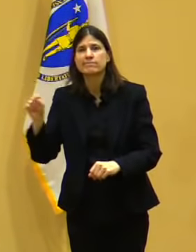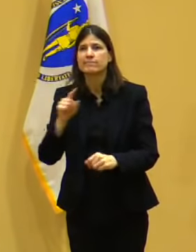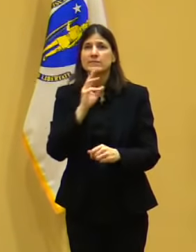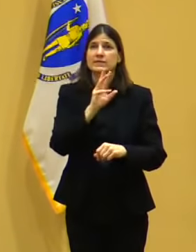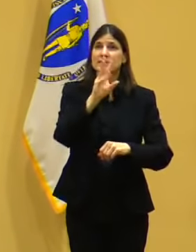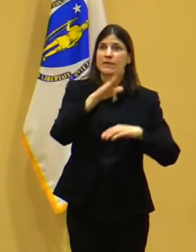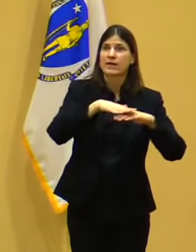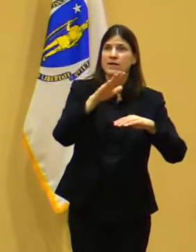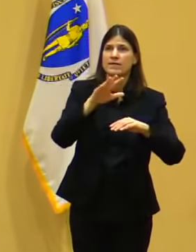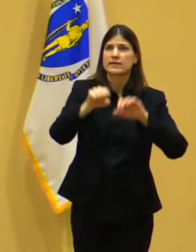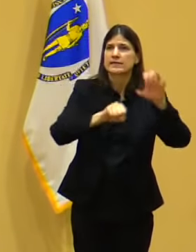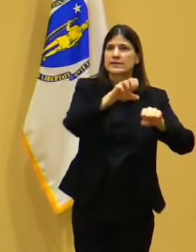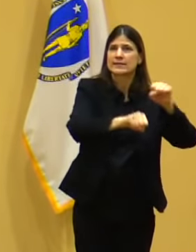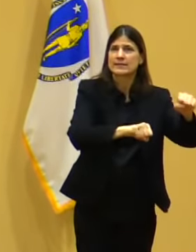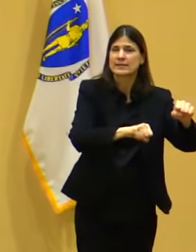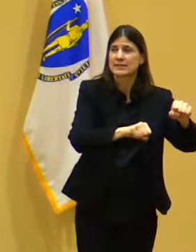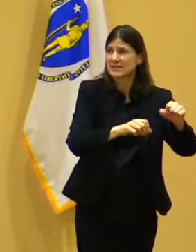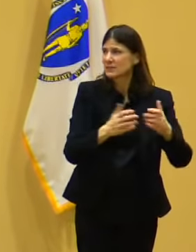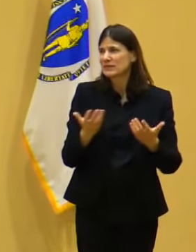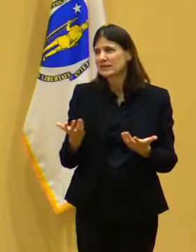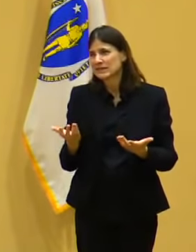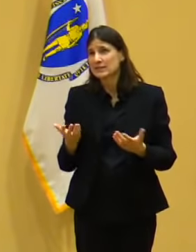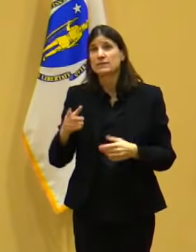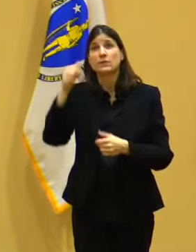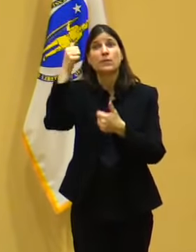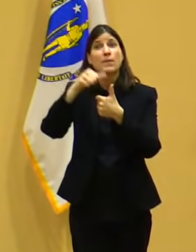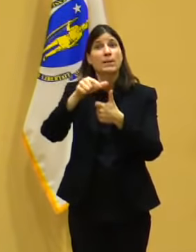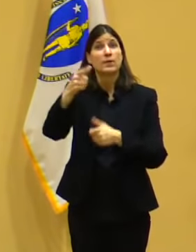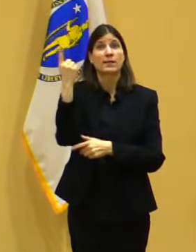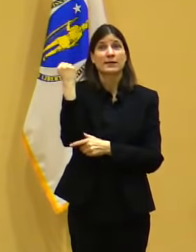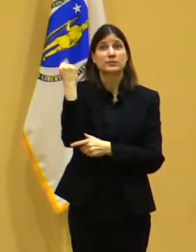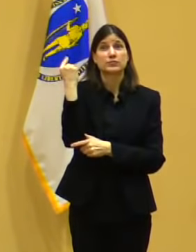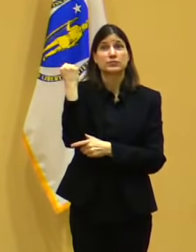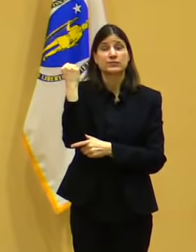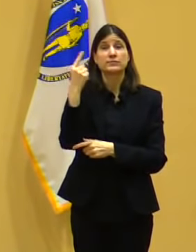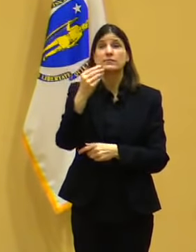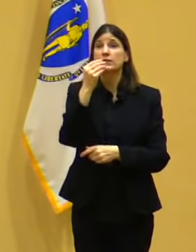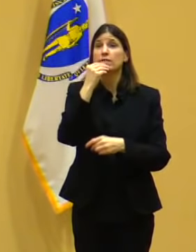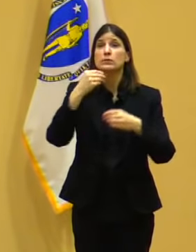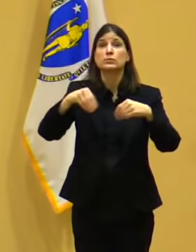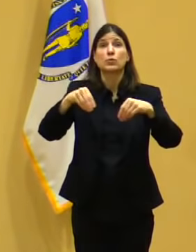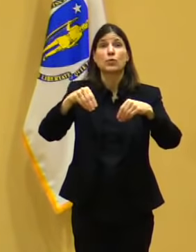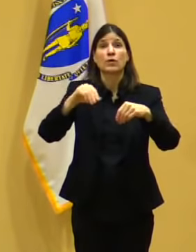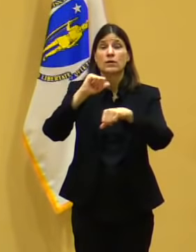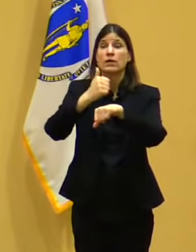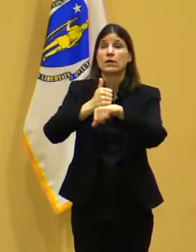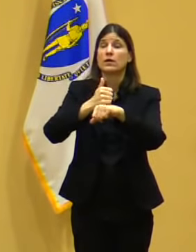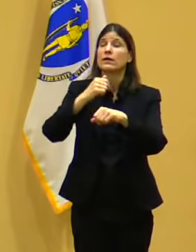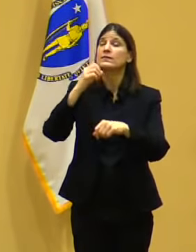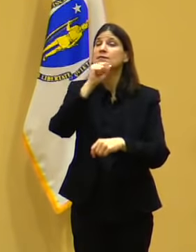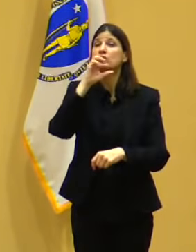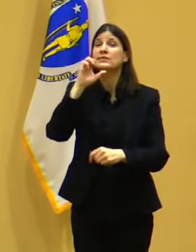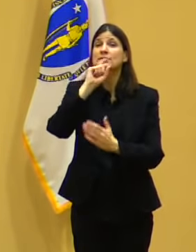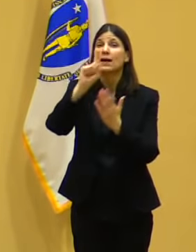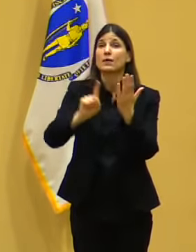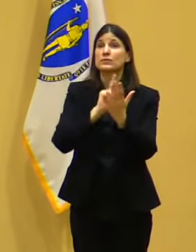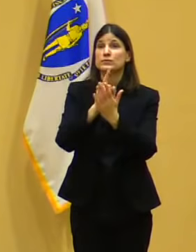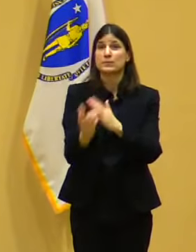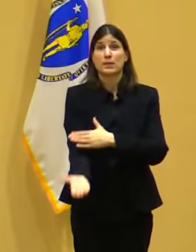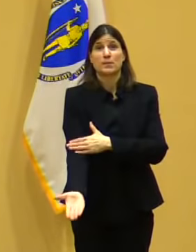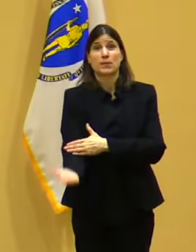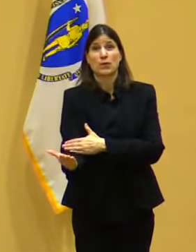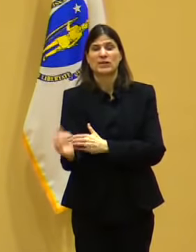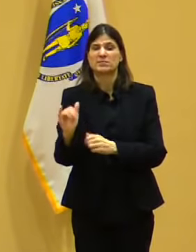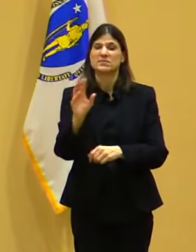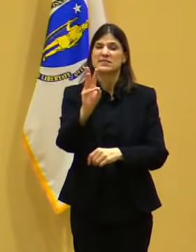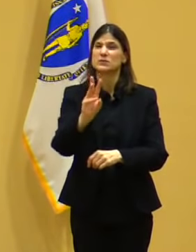possible for them to have a particular day or a particular morning to go to the supermarket. Many